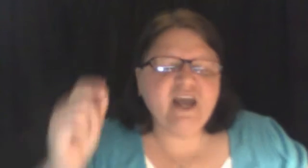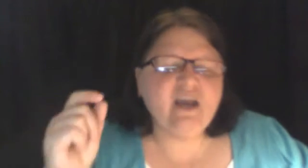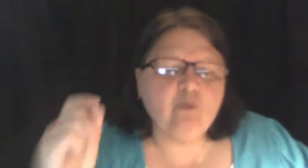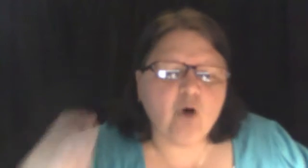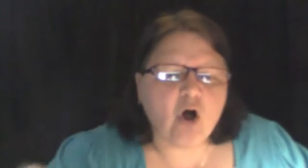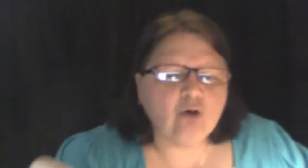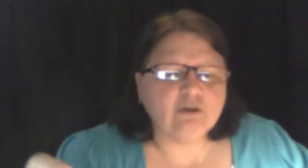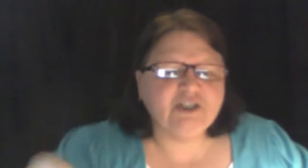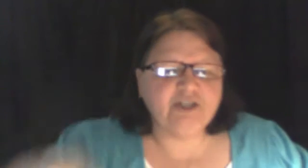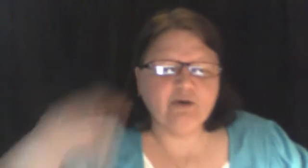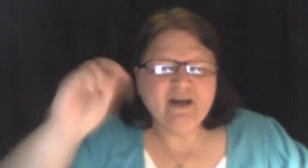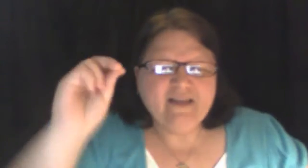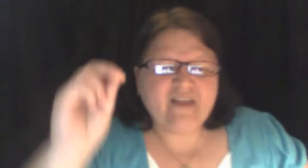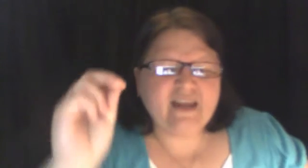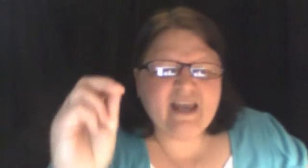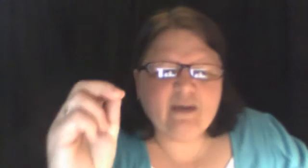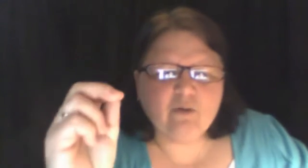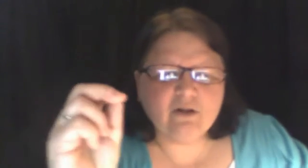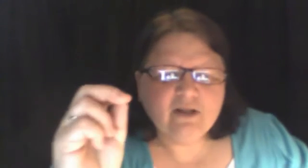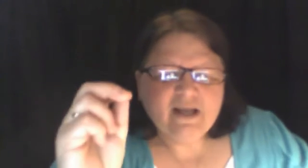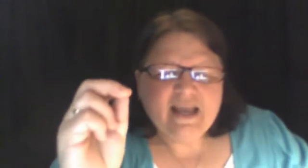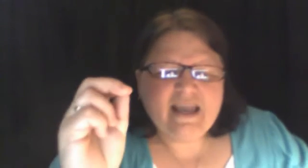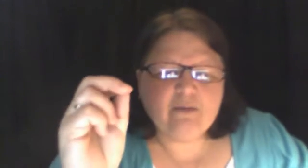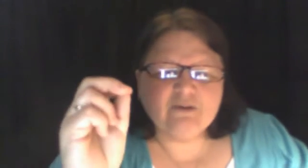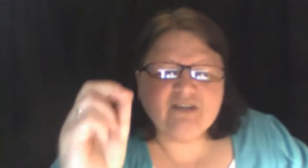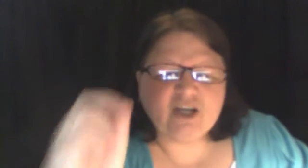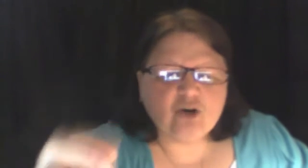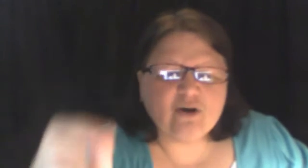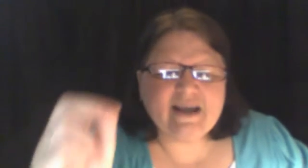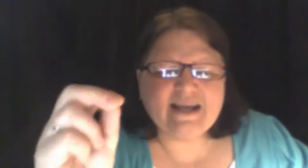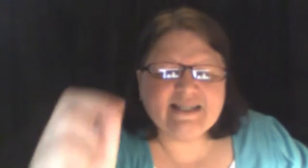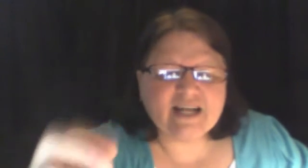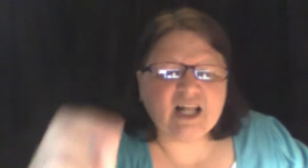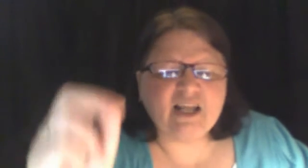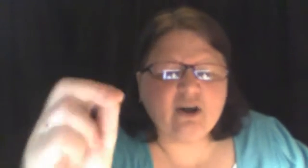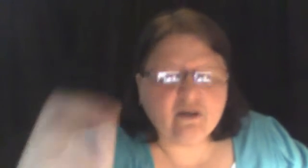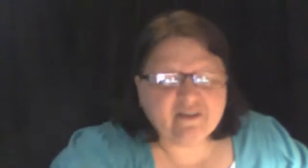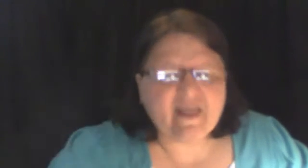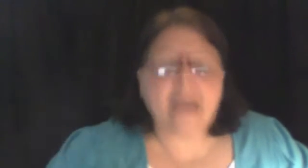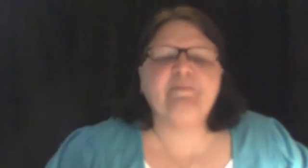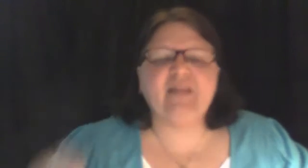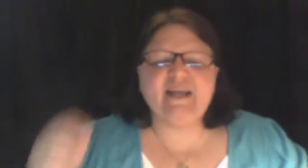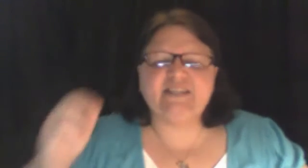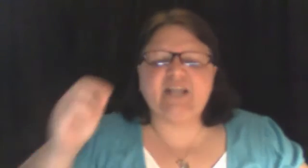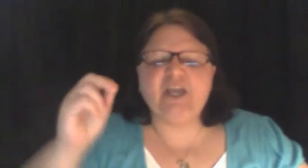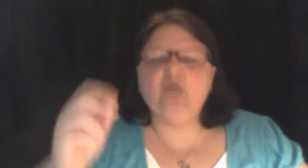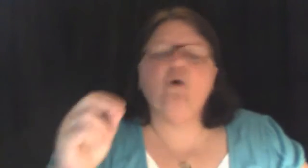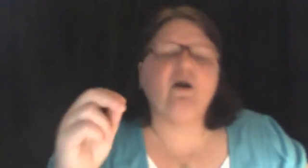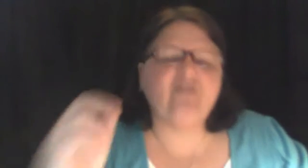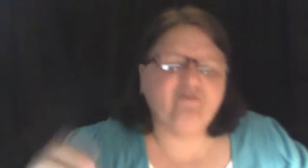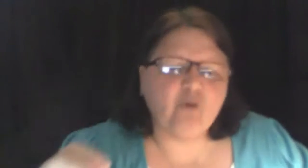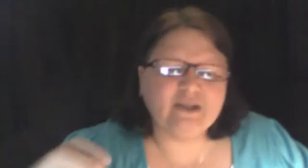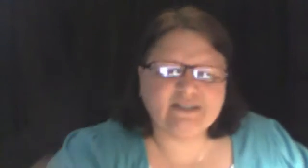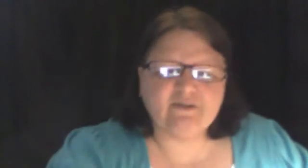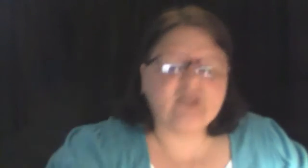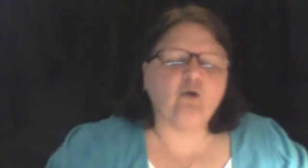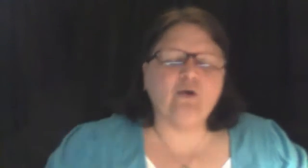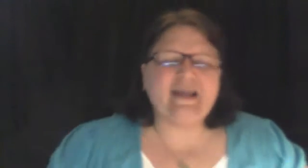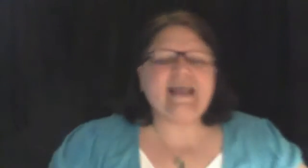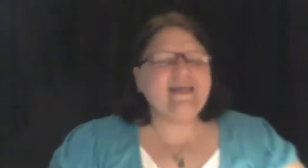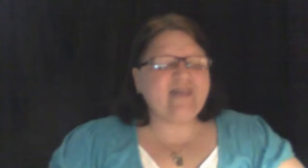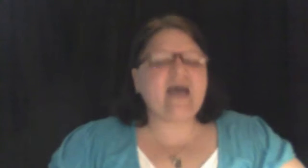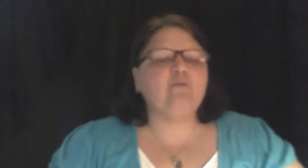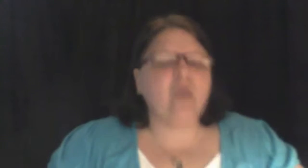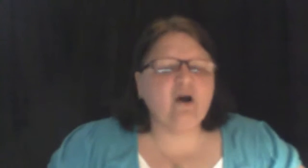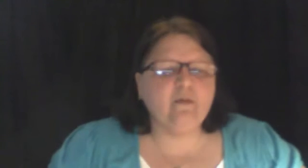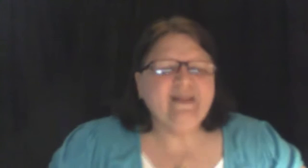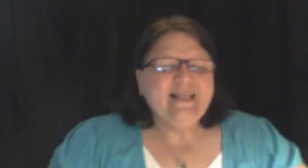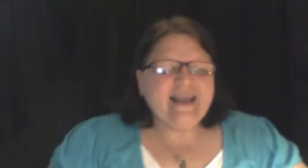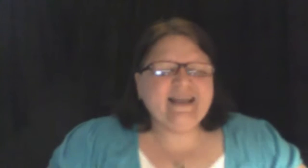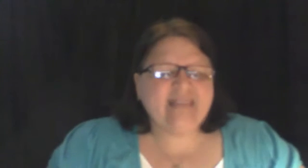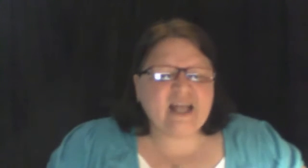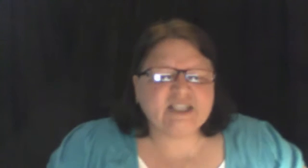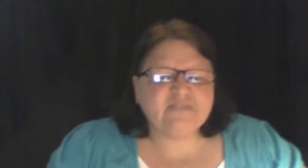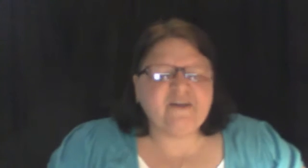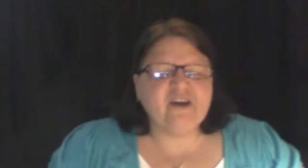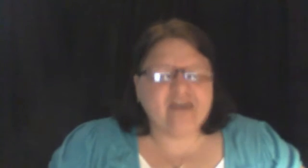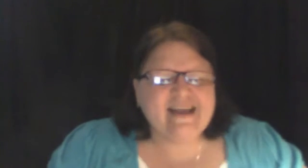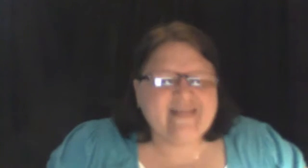he will hold you, that he will decree and declare over that place that you are the voice of authority in that realm, in that sphere, in